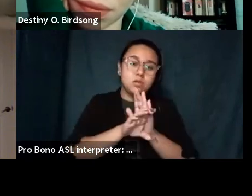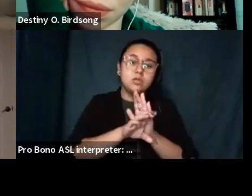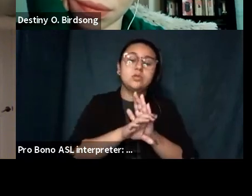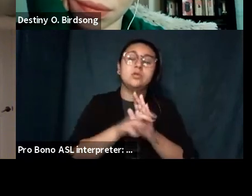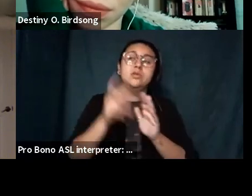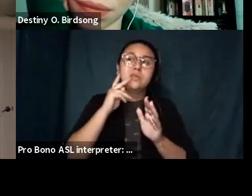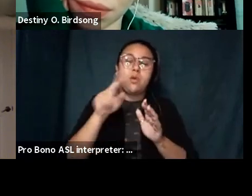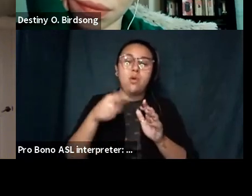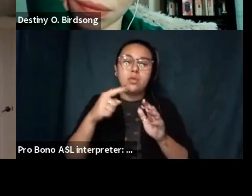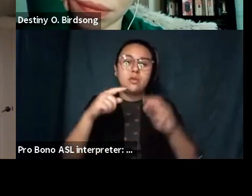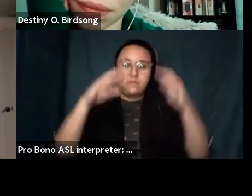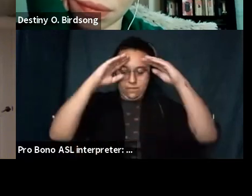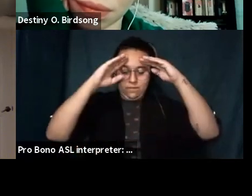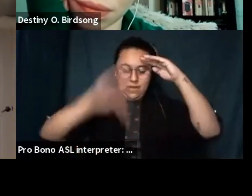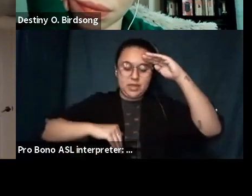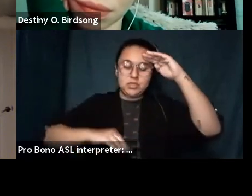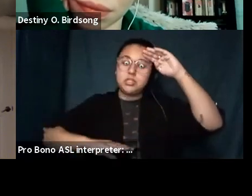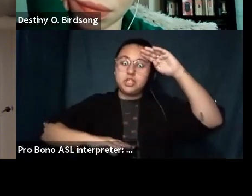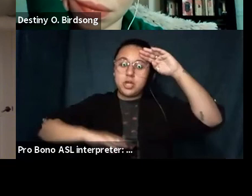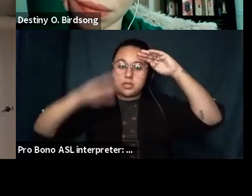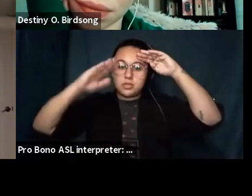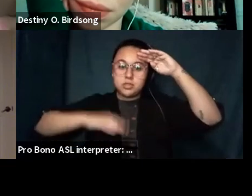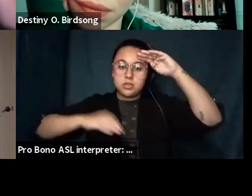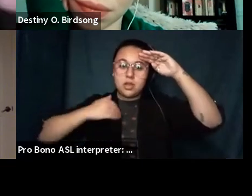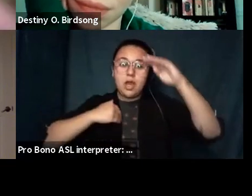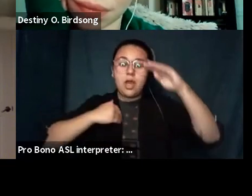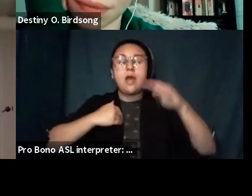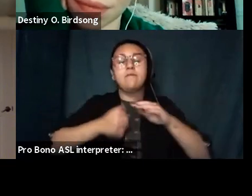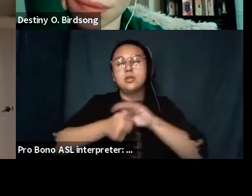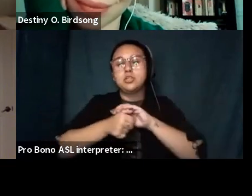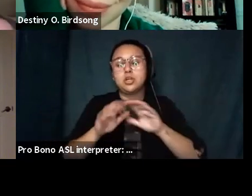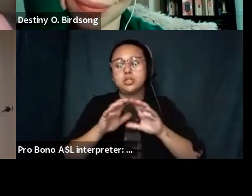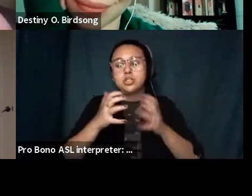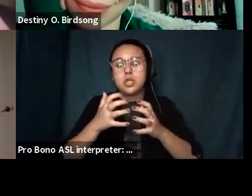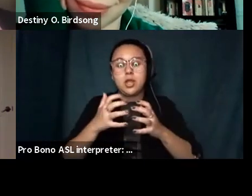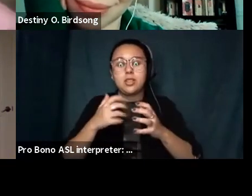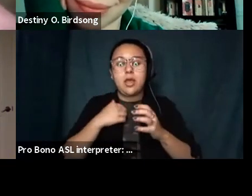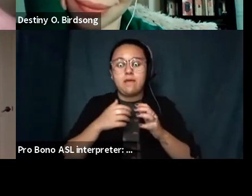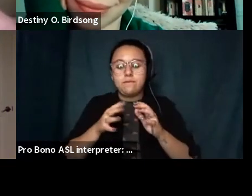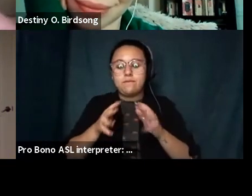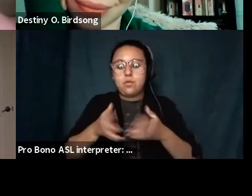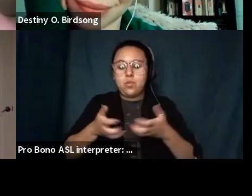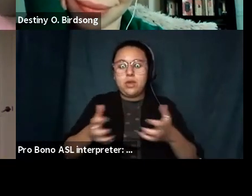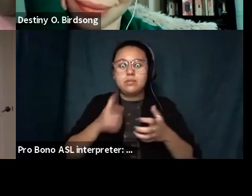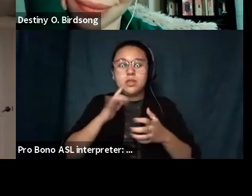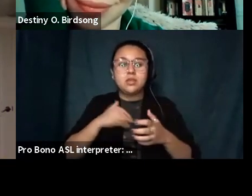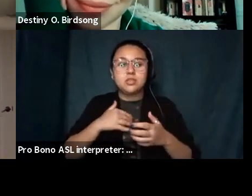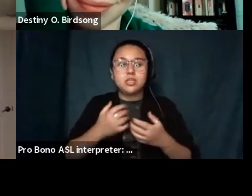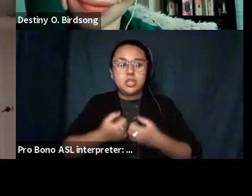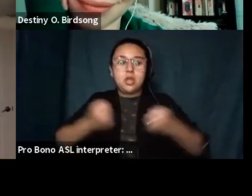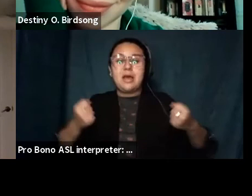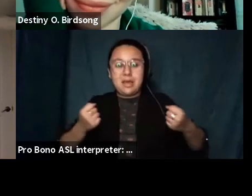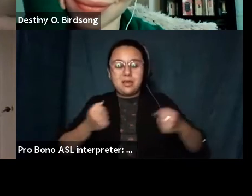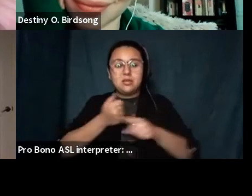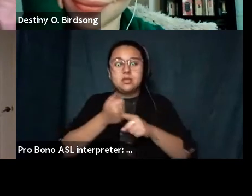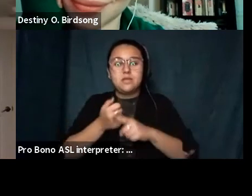the sort of forehead to the chest and she's holding a turtle shell in front of her with ribs on the bottom of it so it looks like she's torn herself open at the chest and he